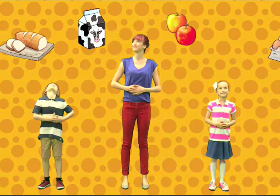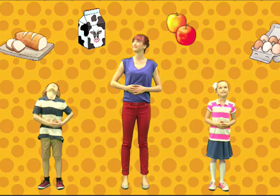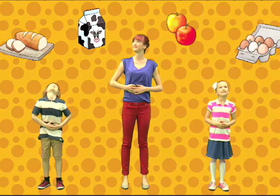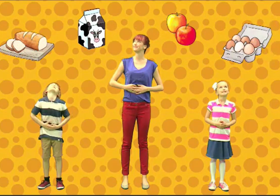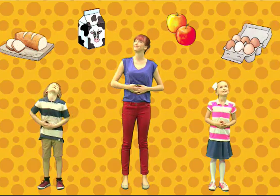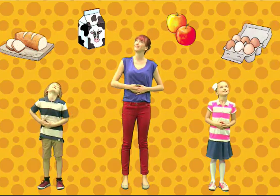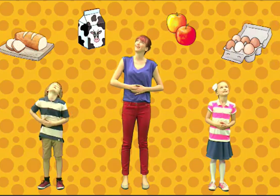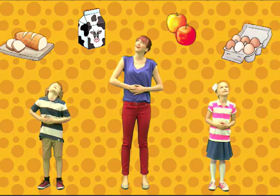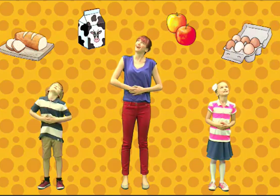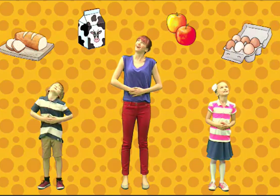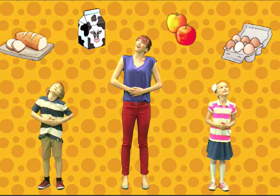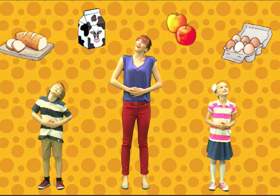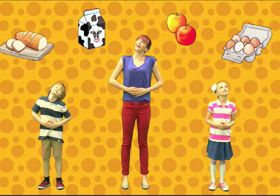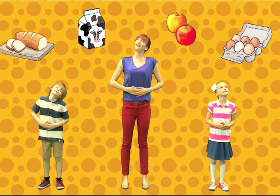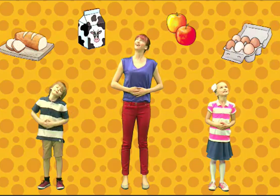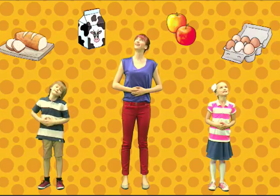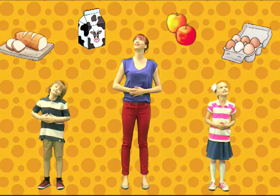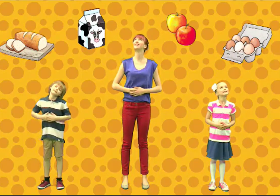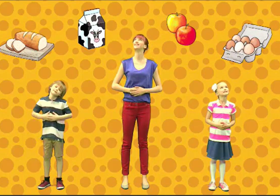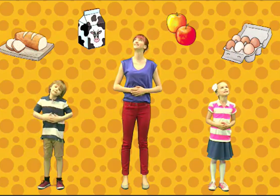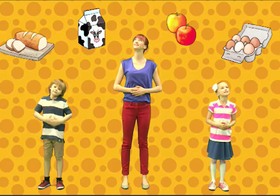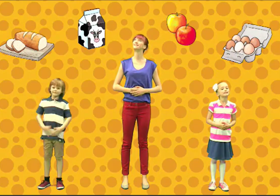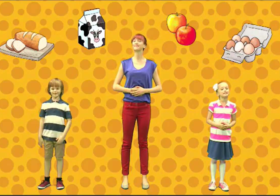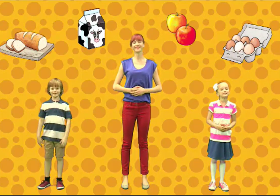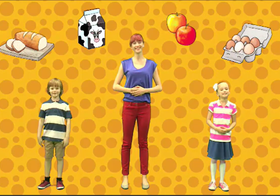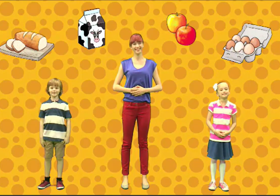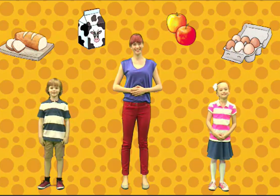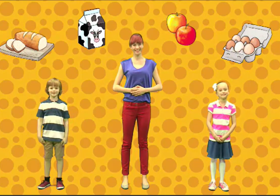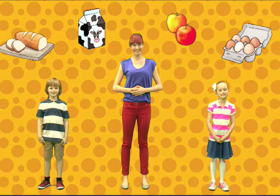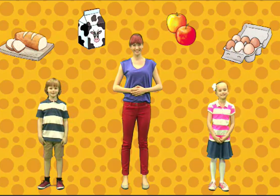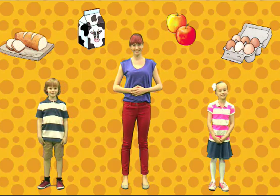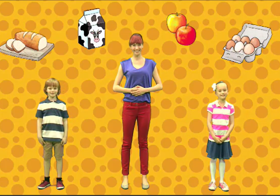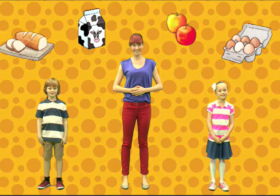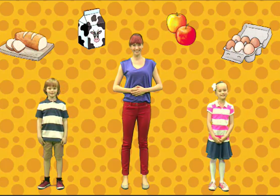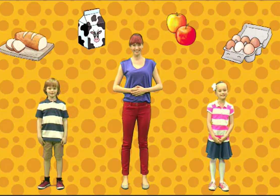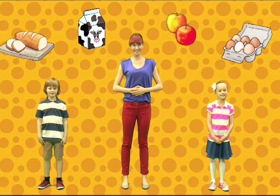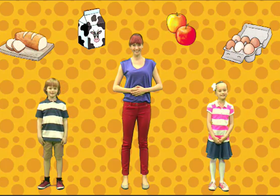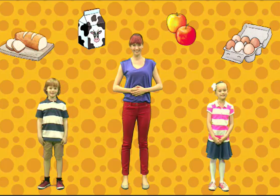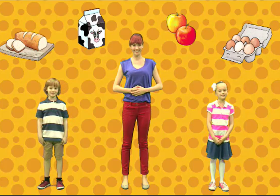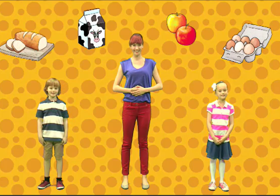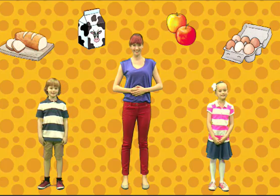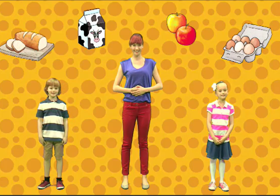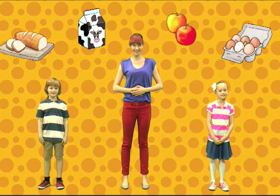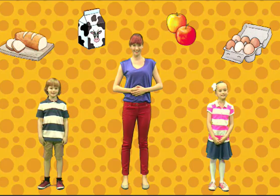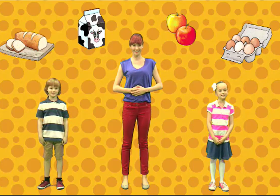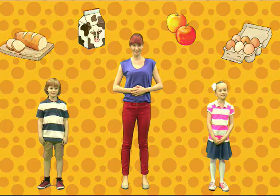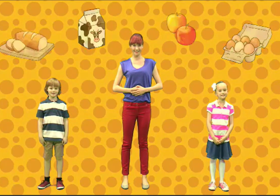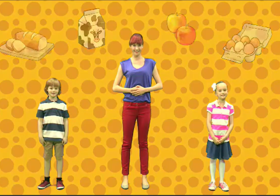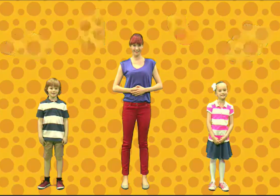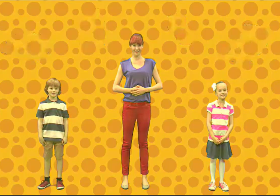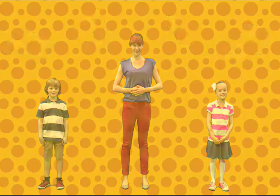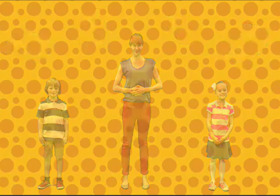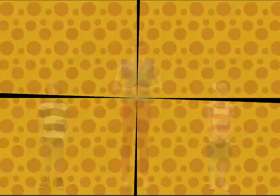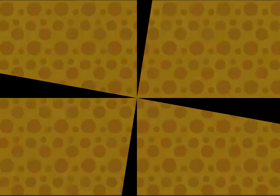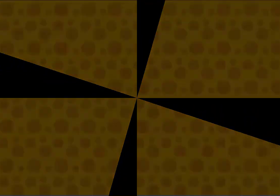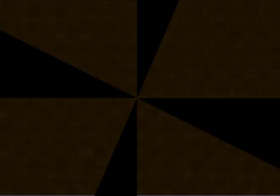the kitchen I it's good Hopefully You